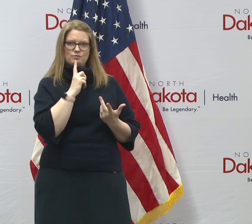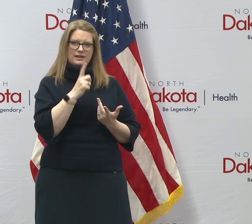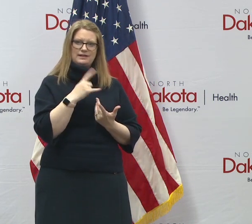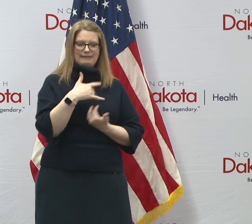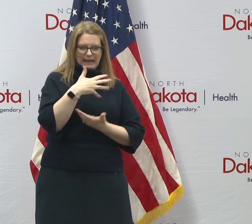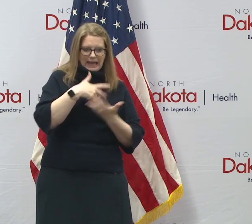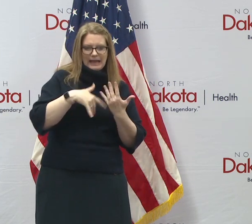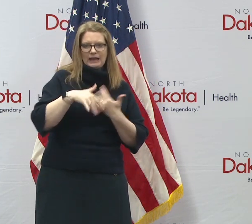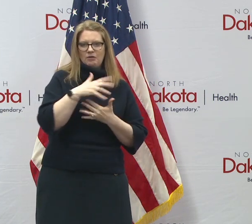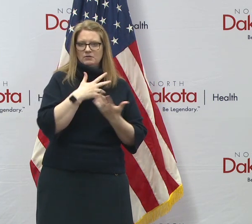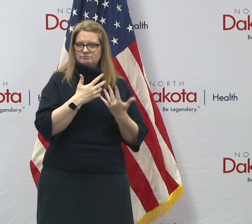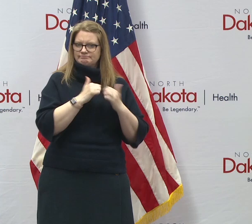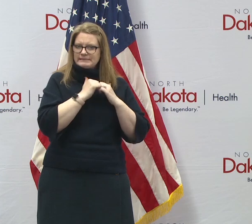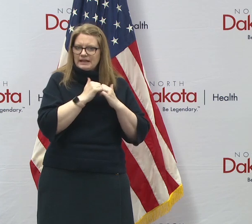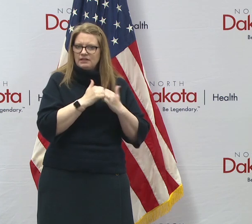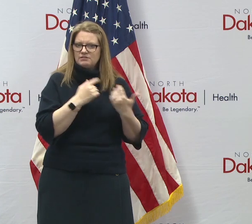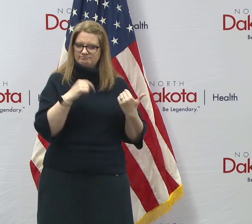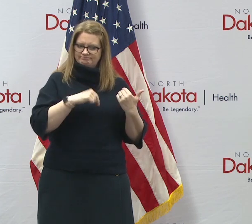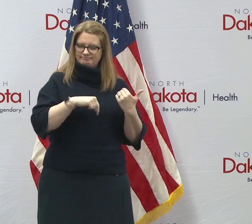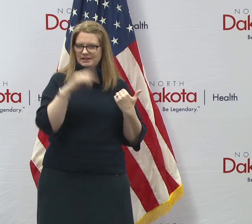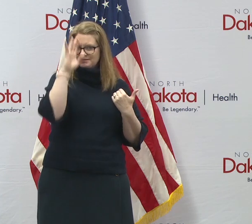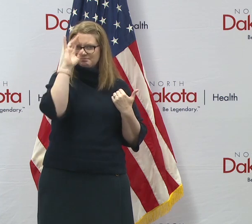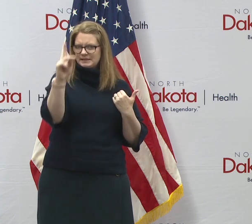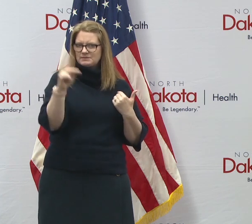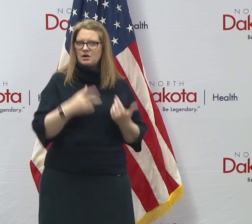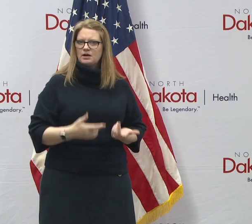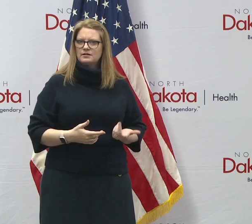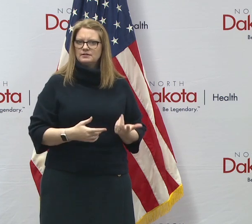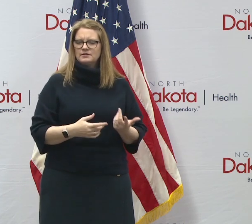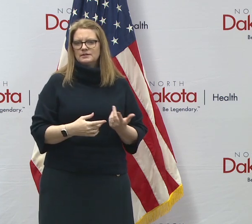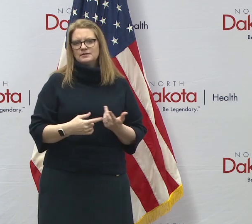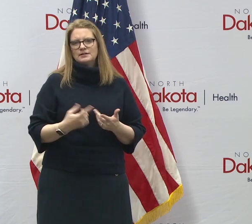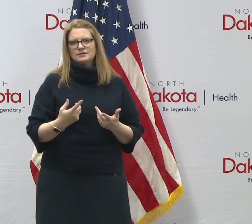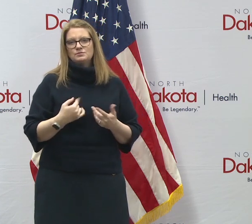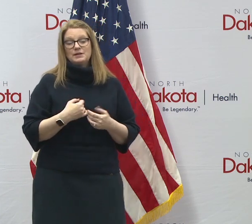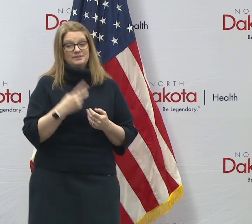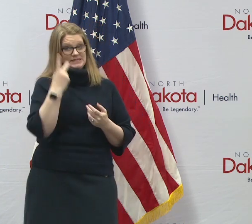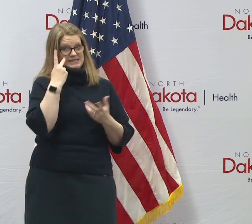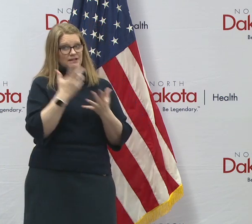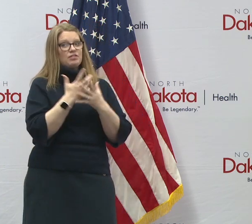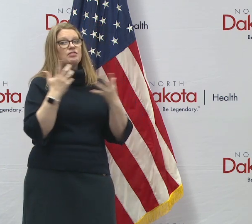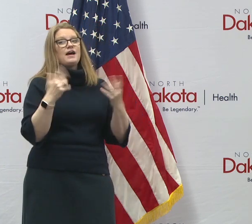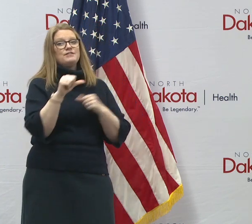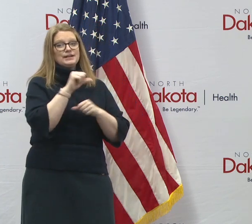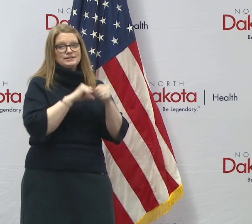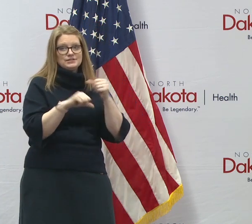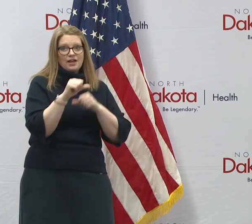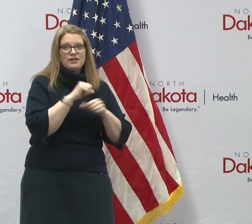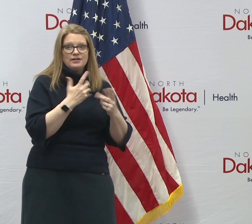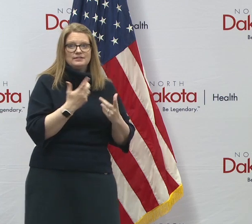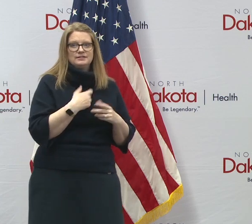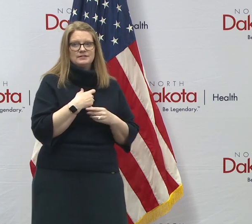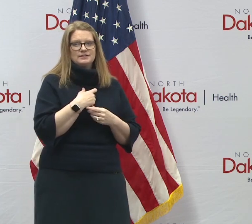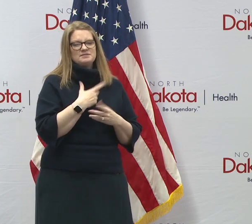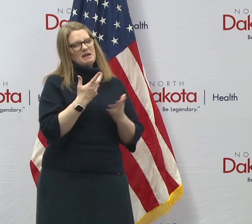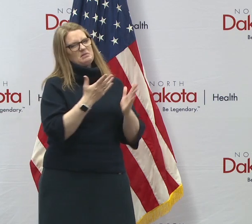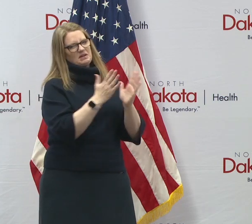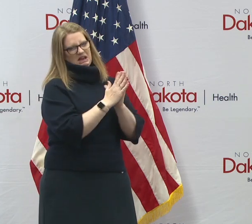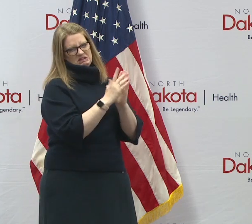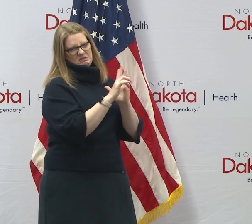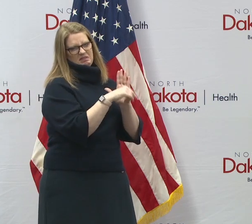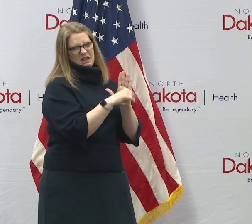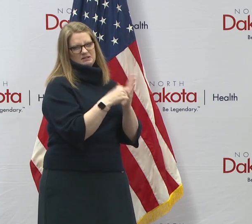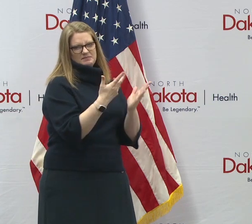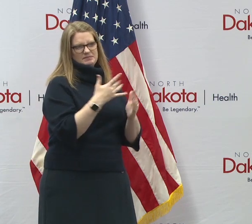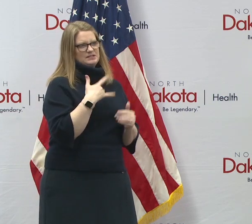uh, here in Bismarck. Uh, and as I've said at previous things, seeing a lot of each other, which, uh, you can ask her later how she feels about